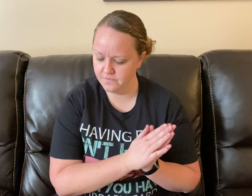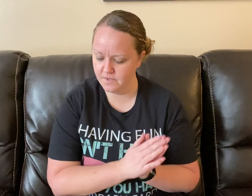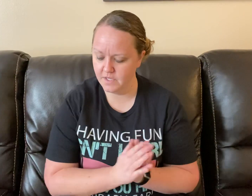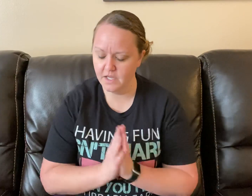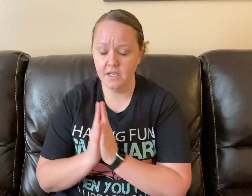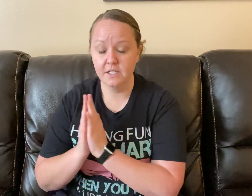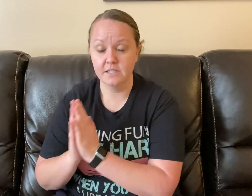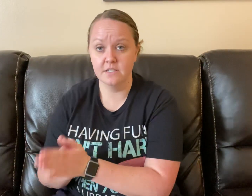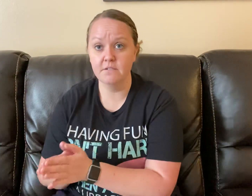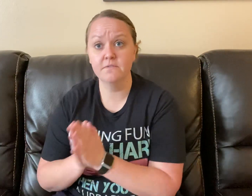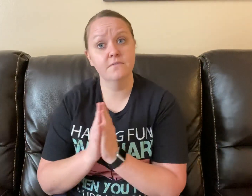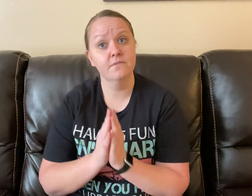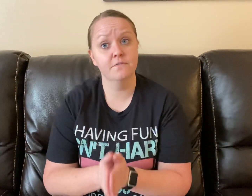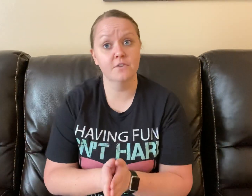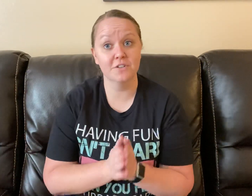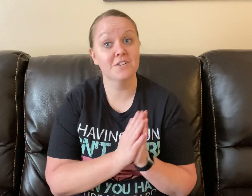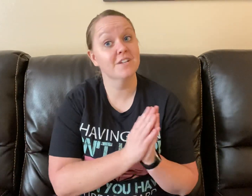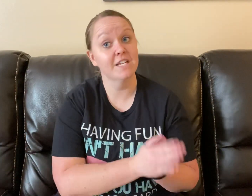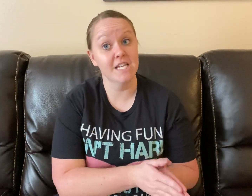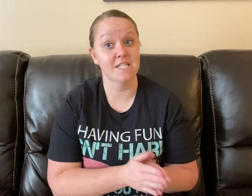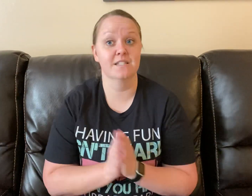Diff-er-ent.